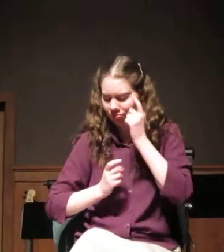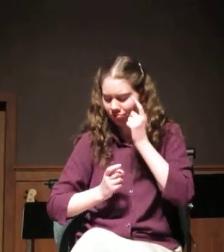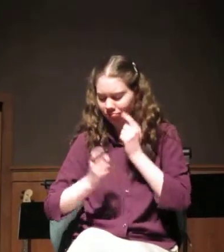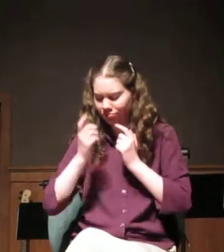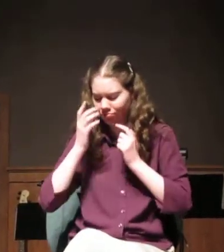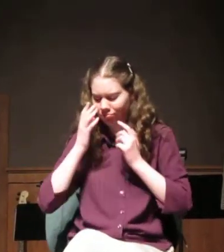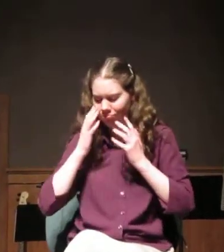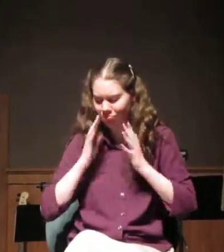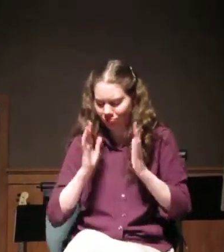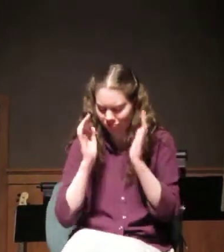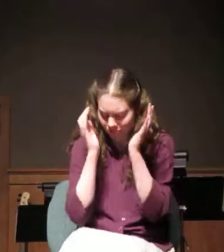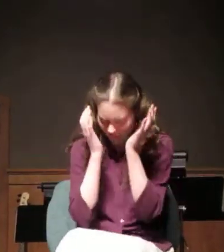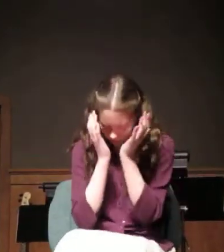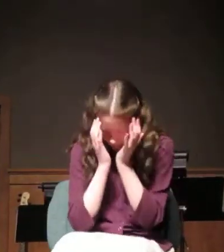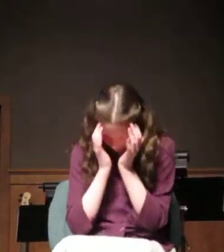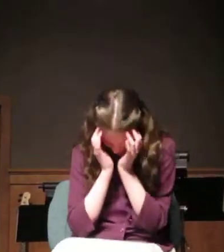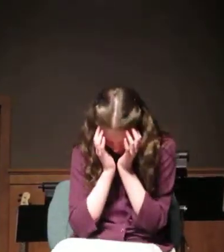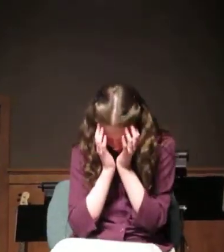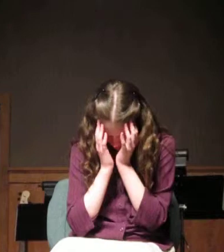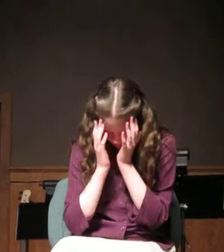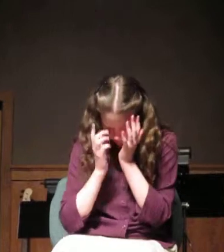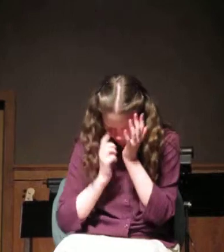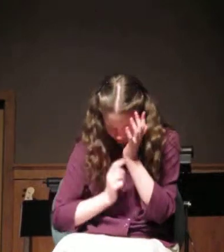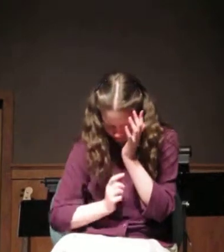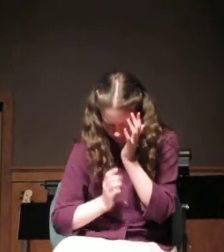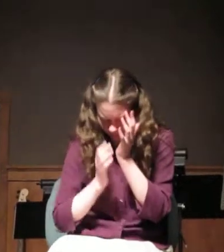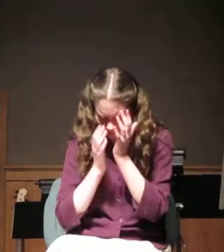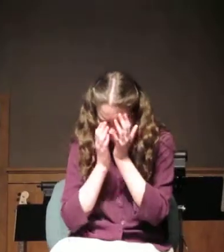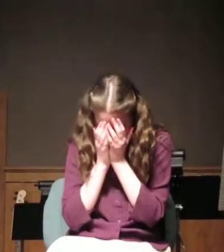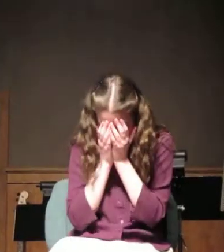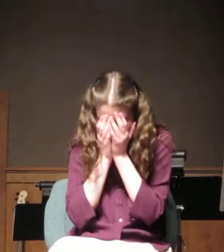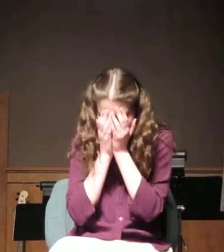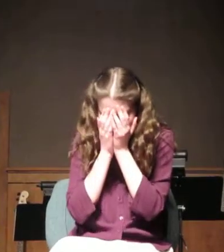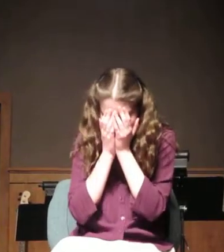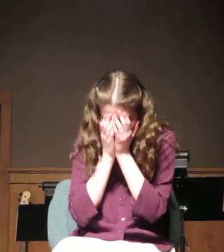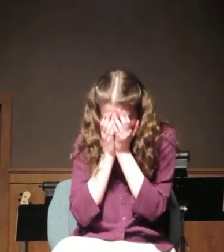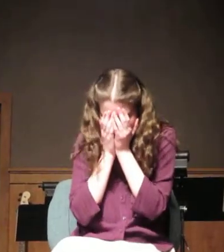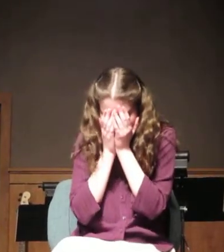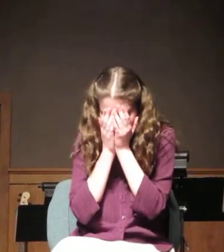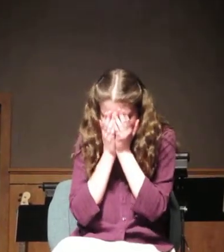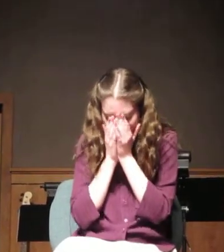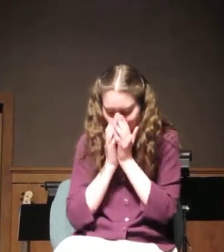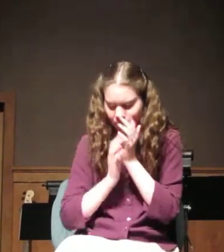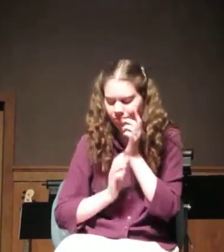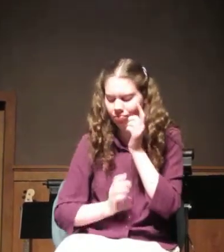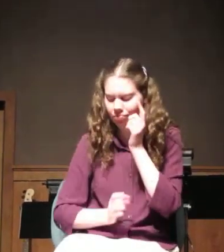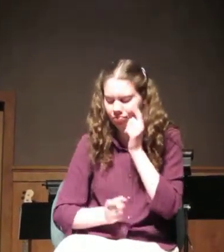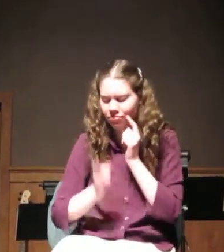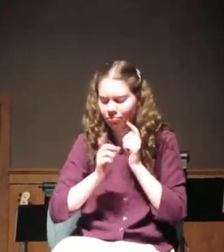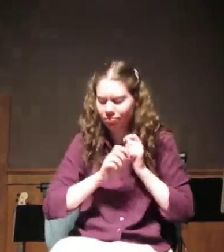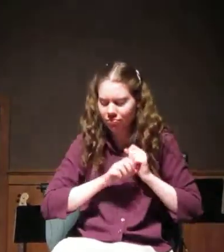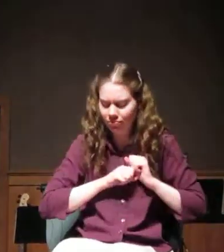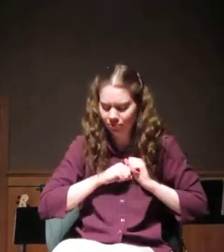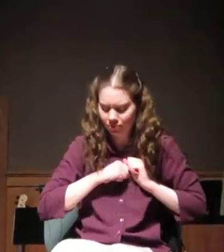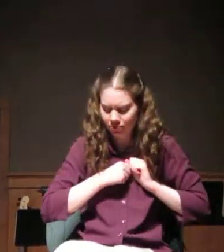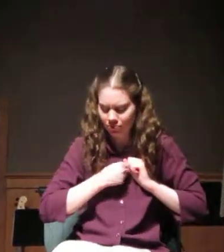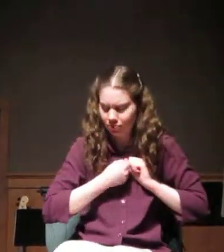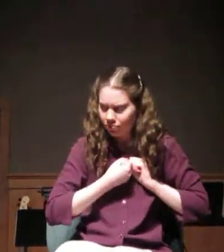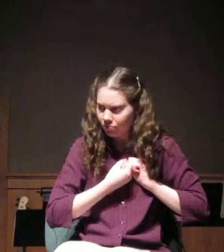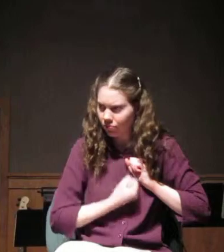Her knees and elbows made a sad axe. Her shoulders shook. Her heart was breaking. The ragman